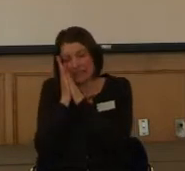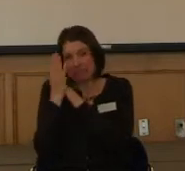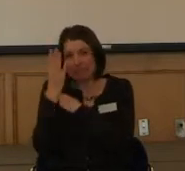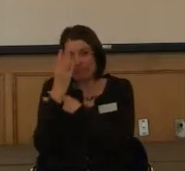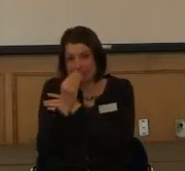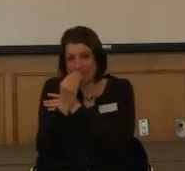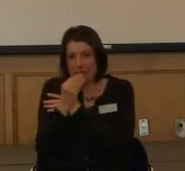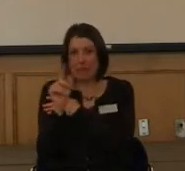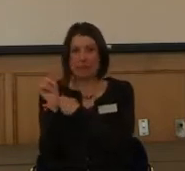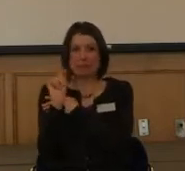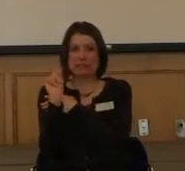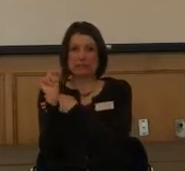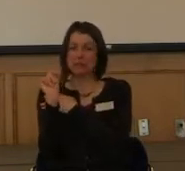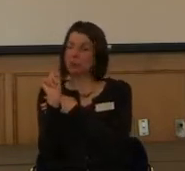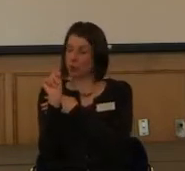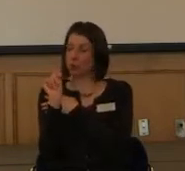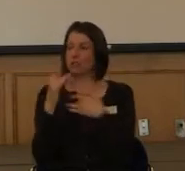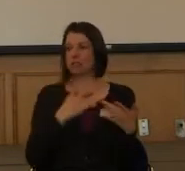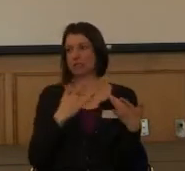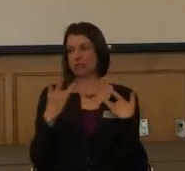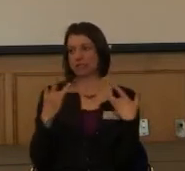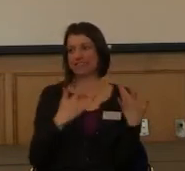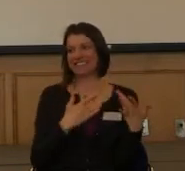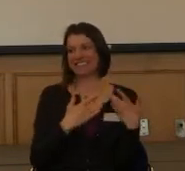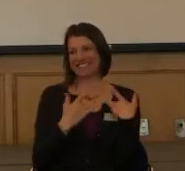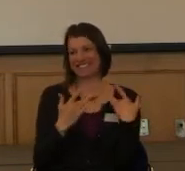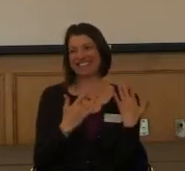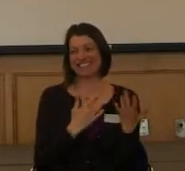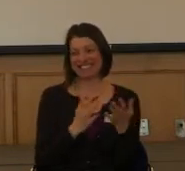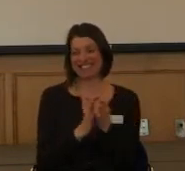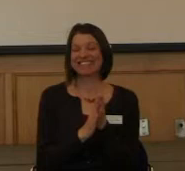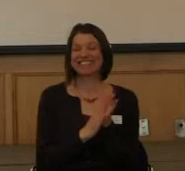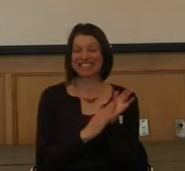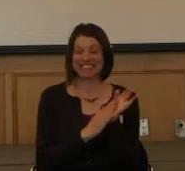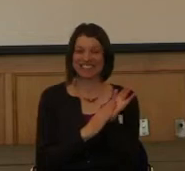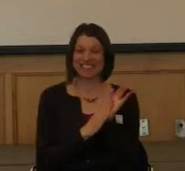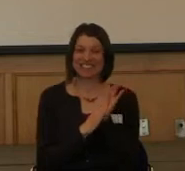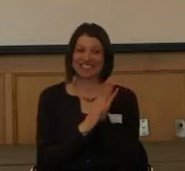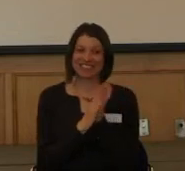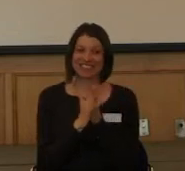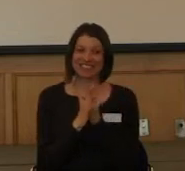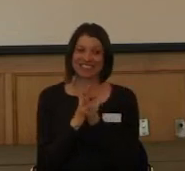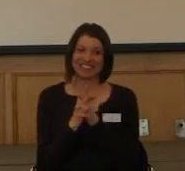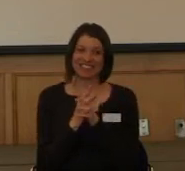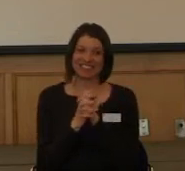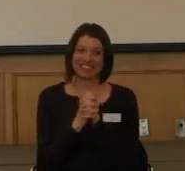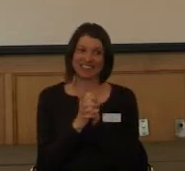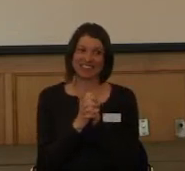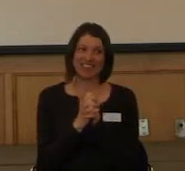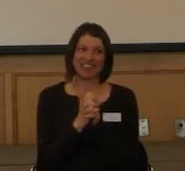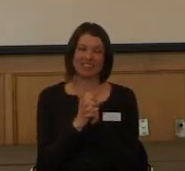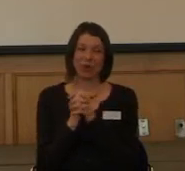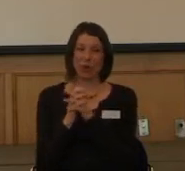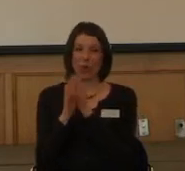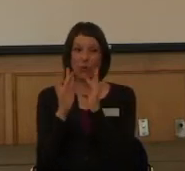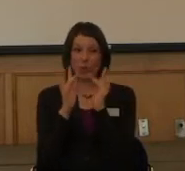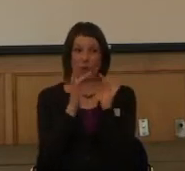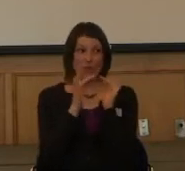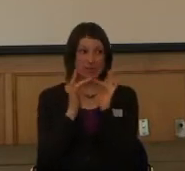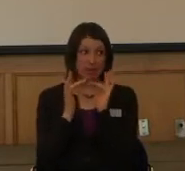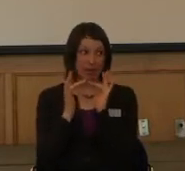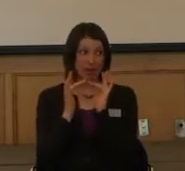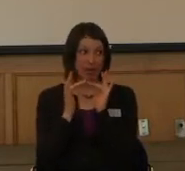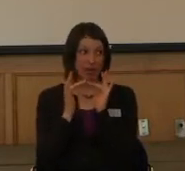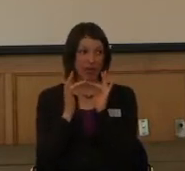that's kind of a concern. I didn't really look very much on the website, but I didn't see